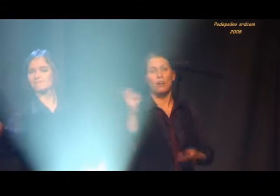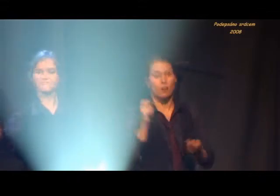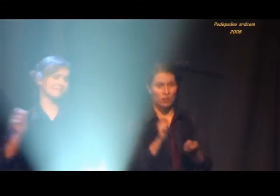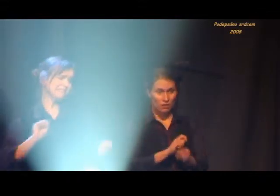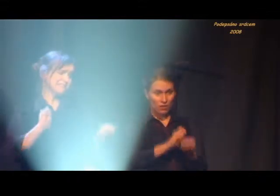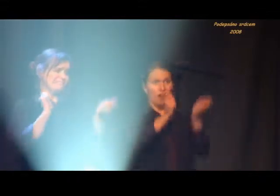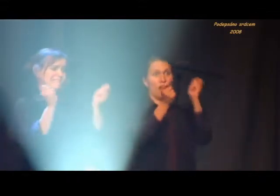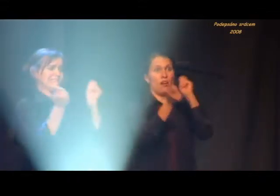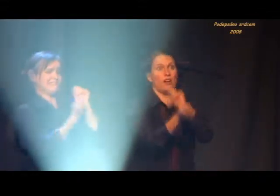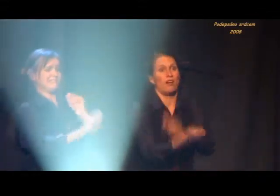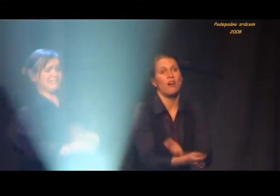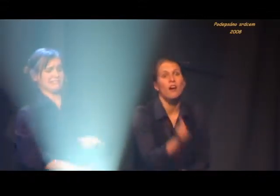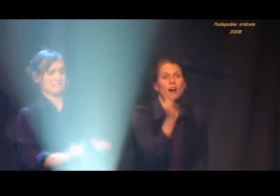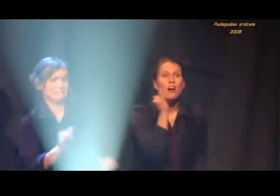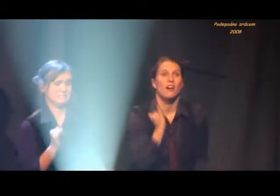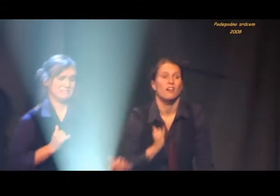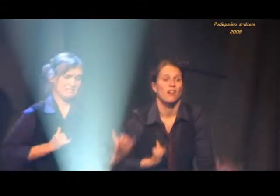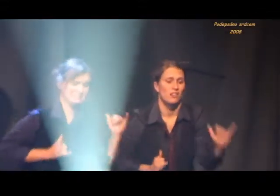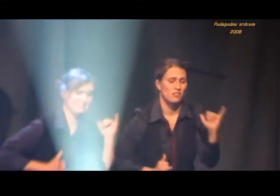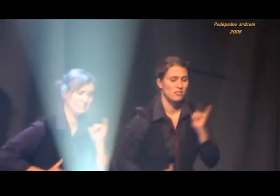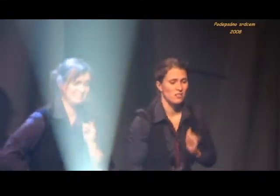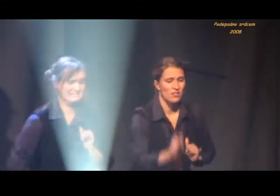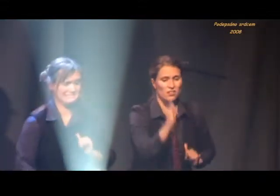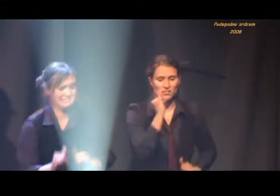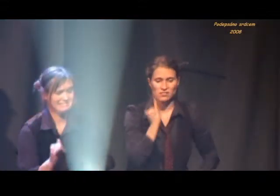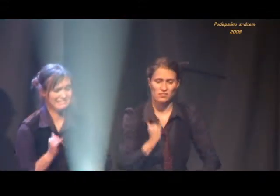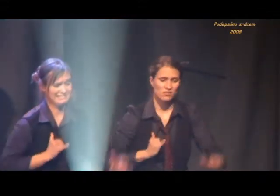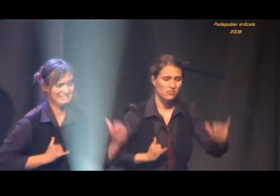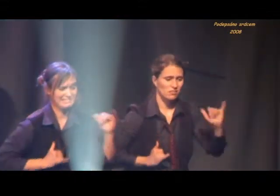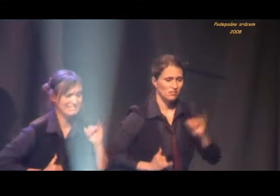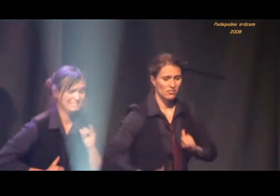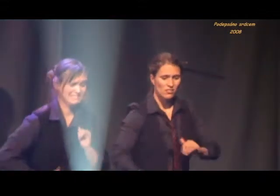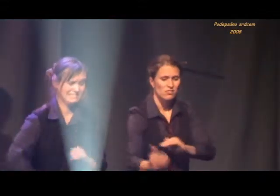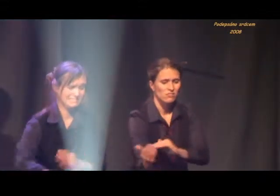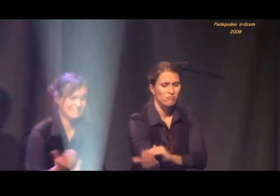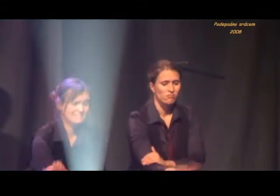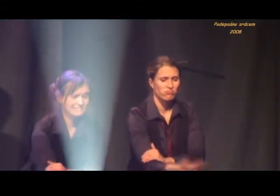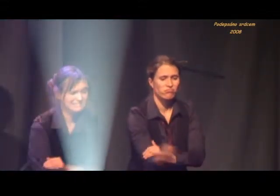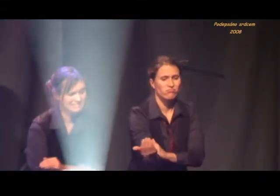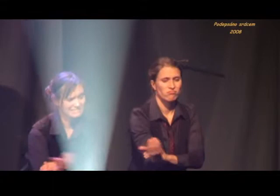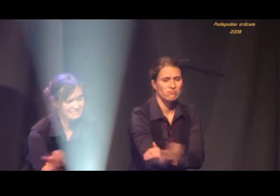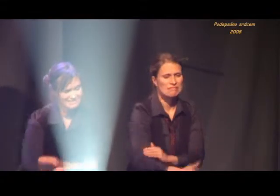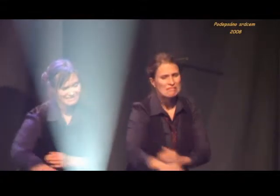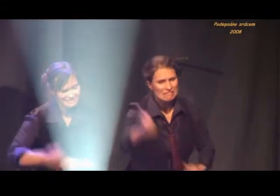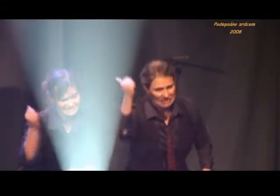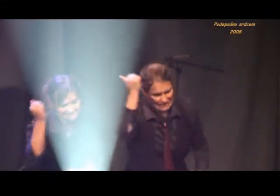byways. More, more than this,